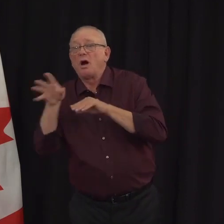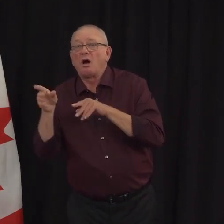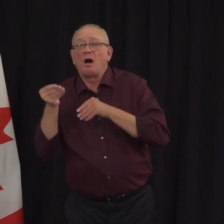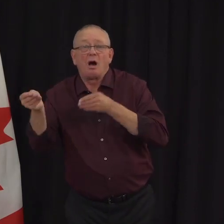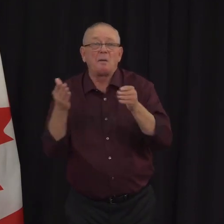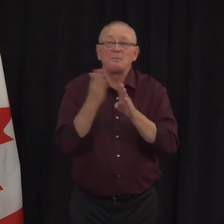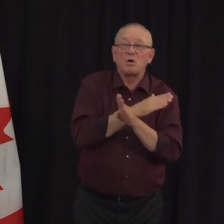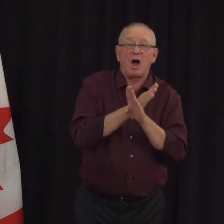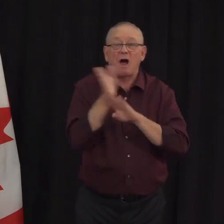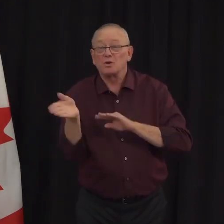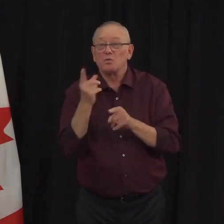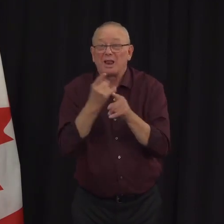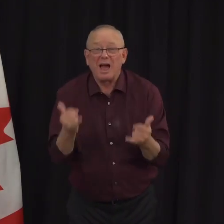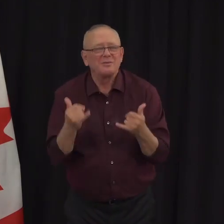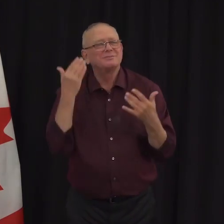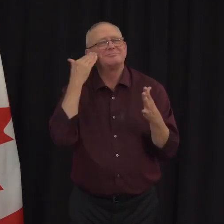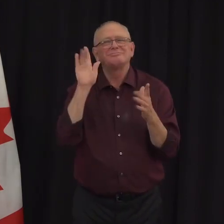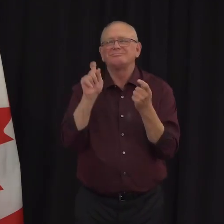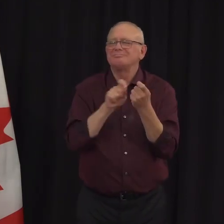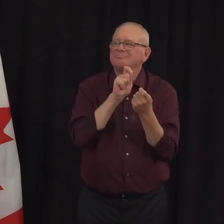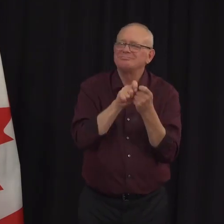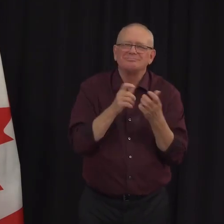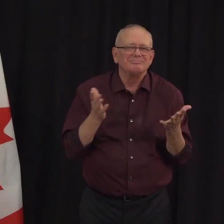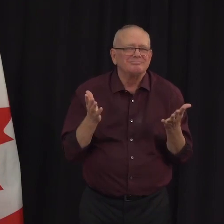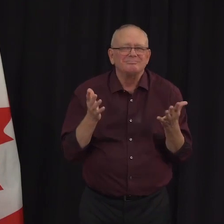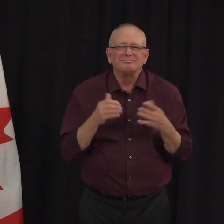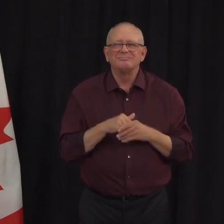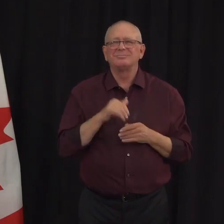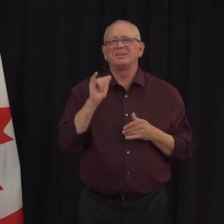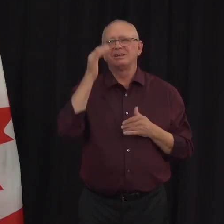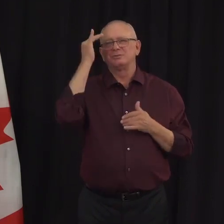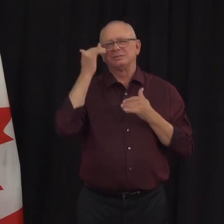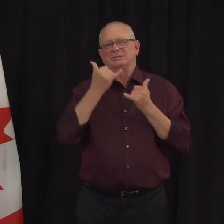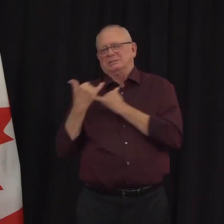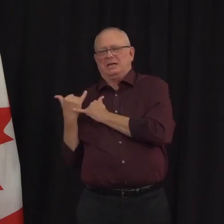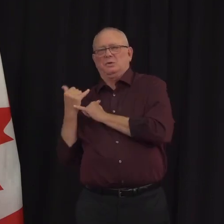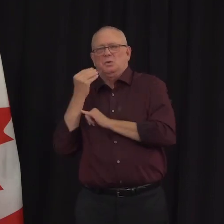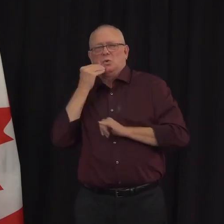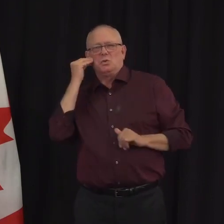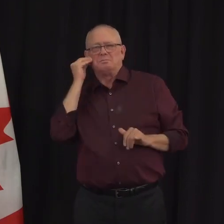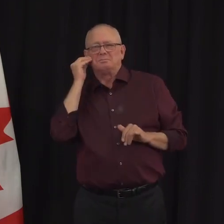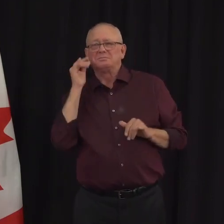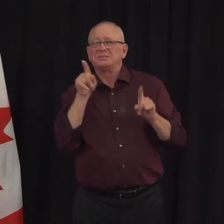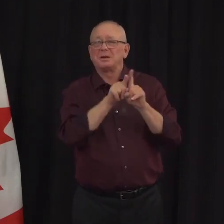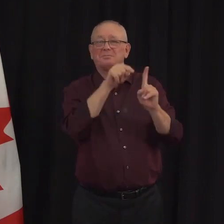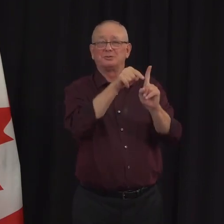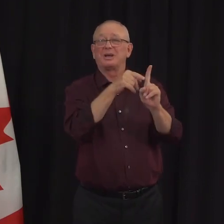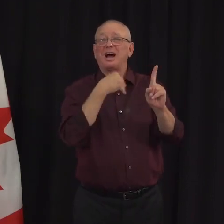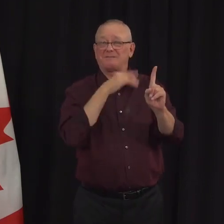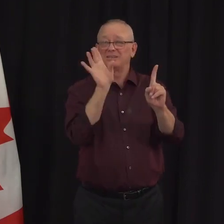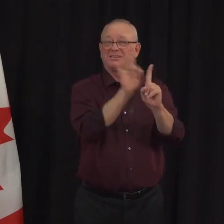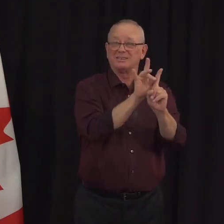when that will happen. This is also why, if someone is a close contact of a confirmed case, we require them to stay